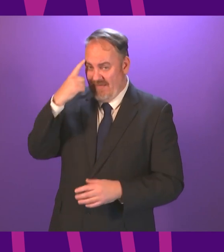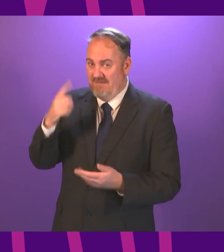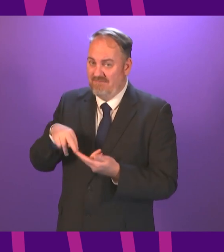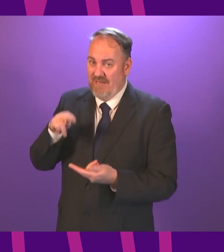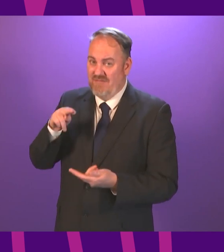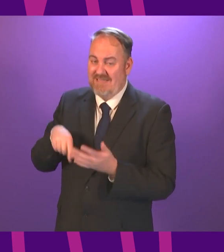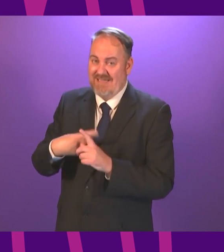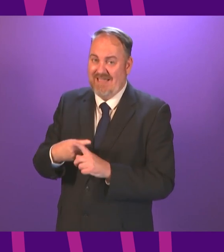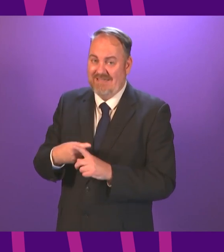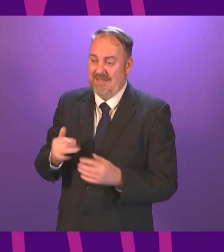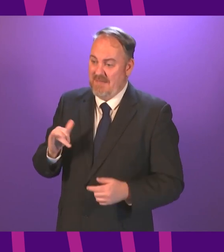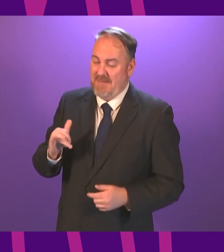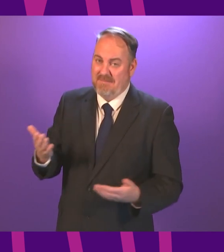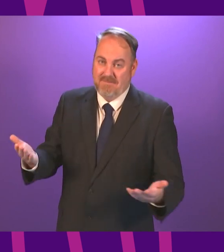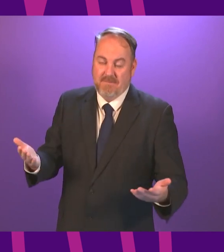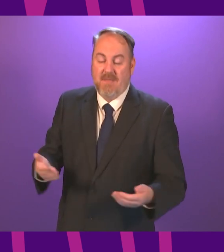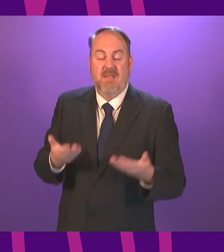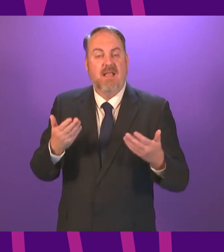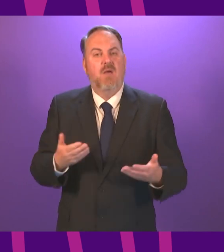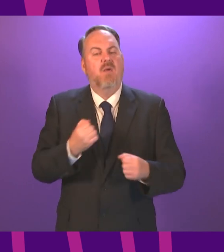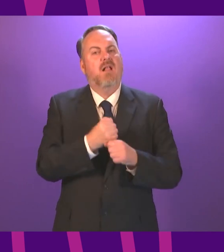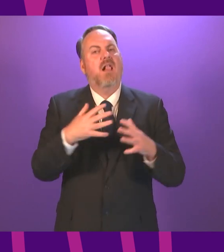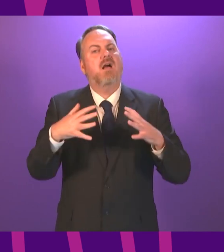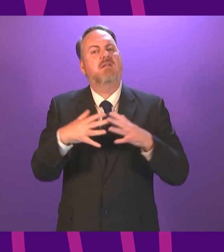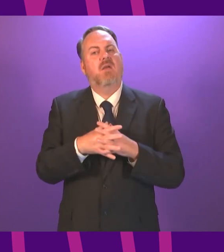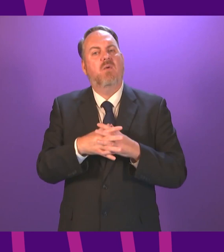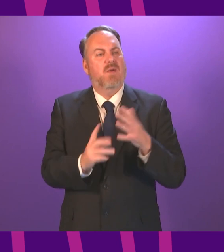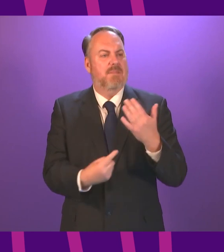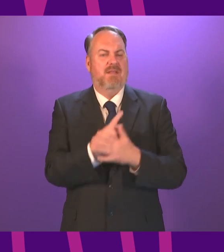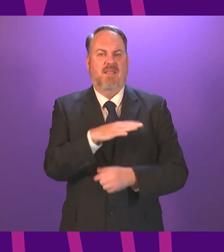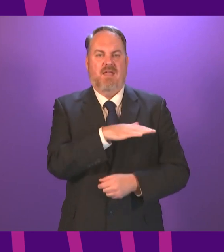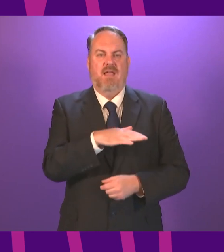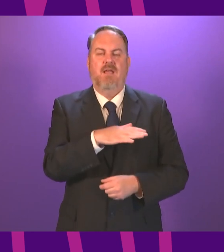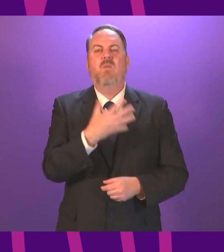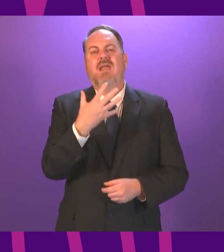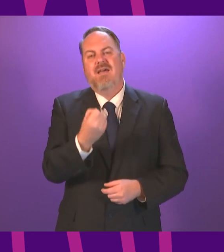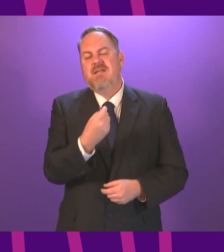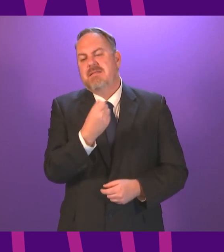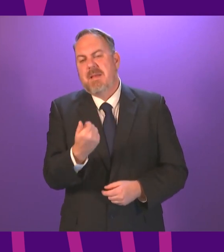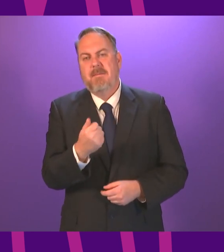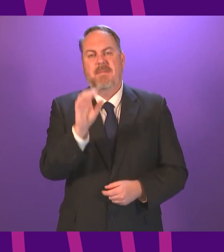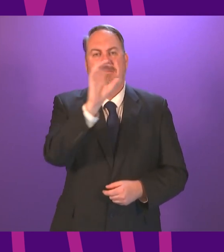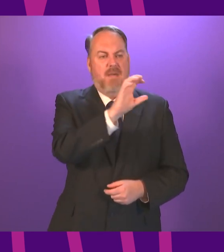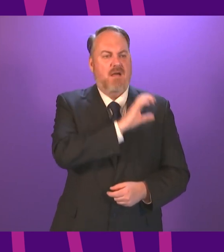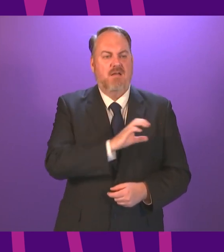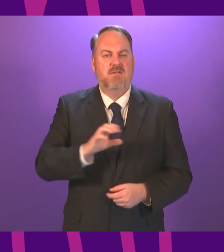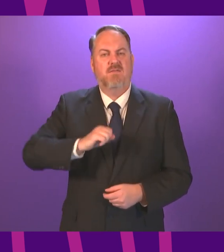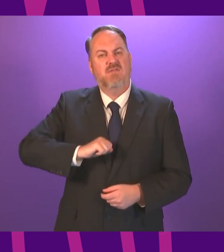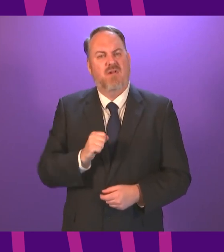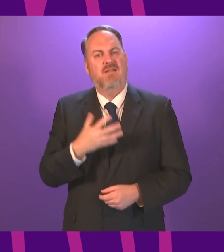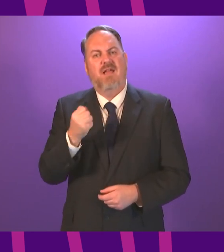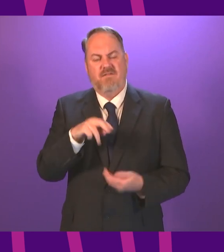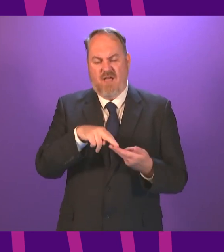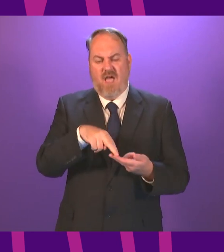if I can move on to the Glasgow situation perhaps it is inevitable that cities will be hotspots for the virus it was